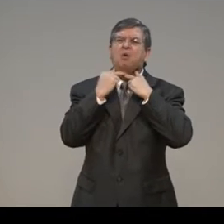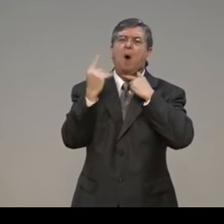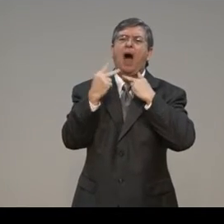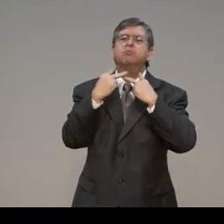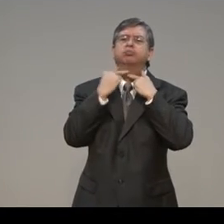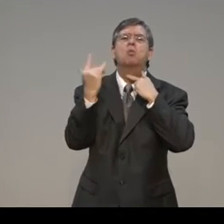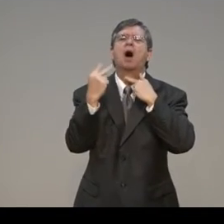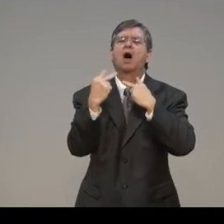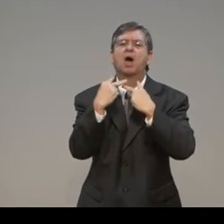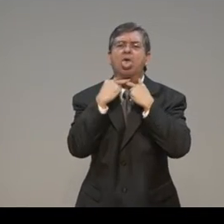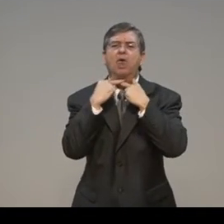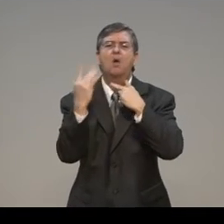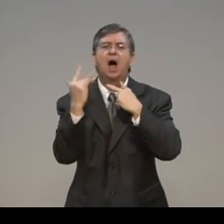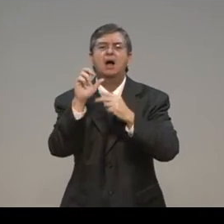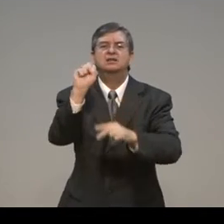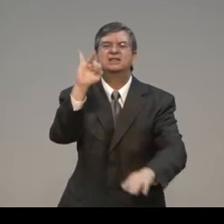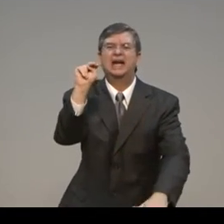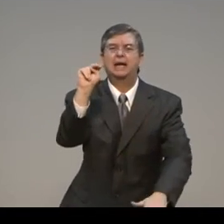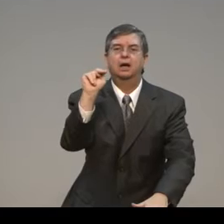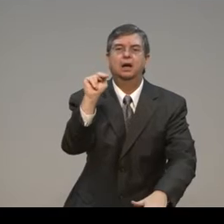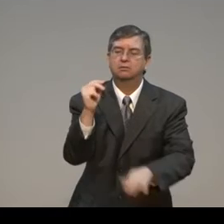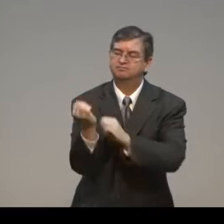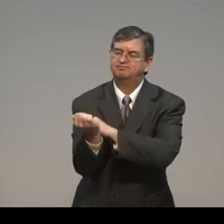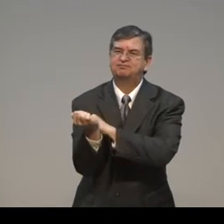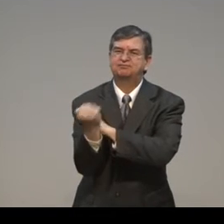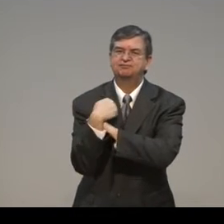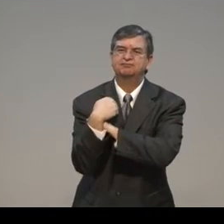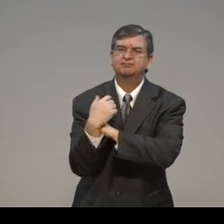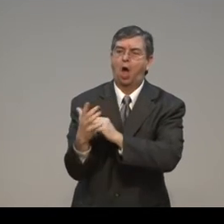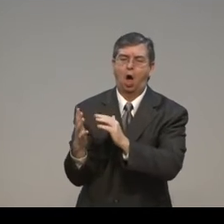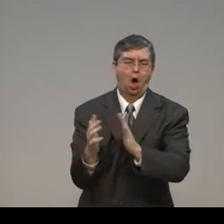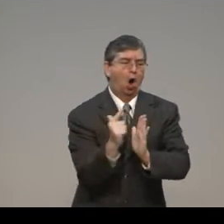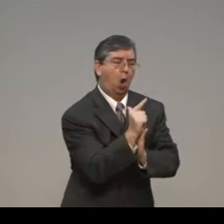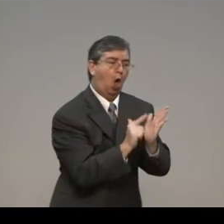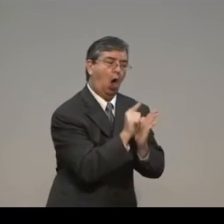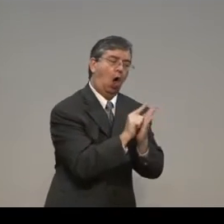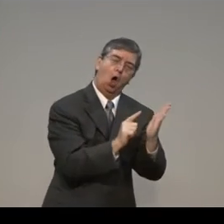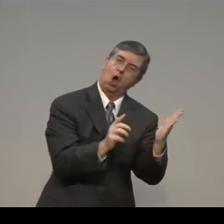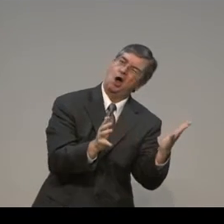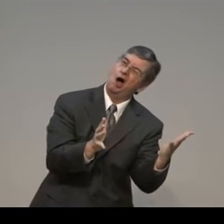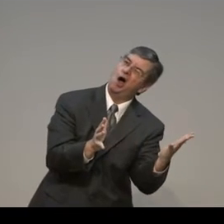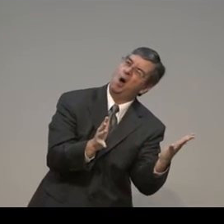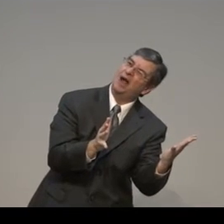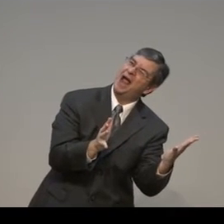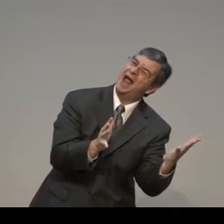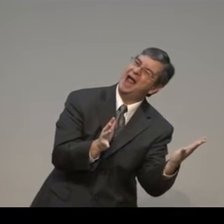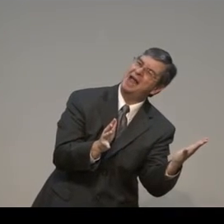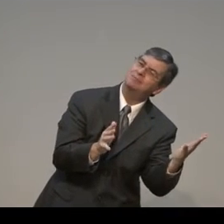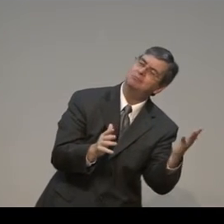no way. It's impossible. Because sin abounds. Now there